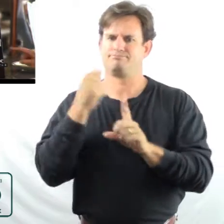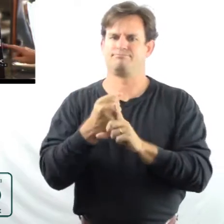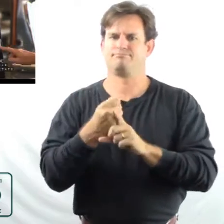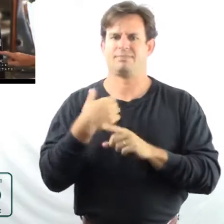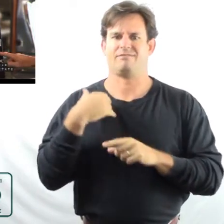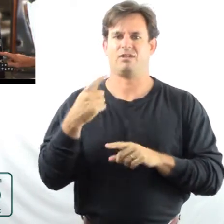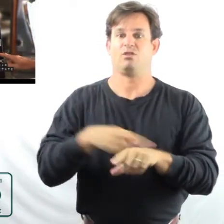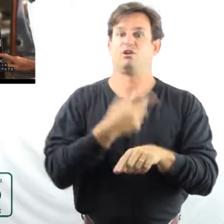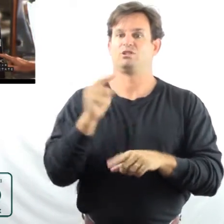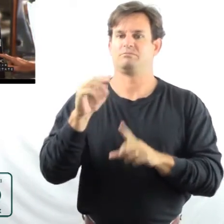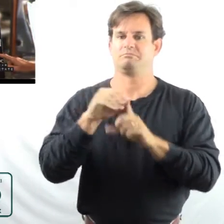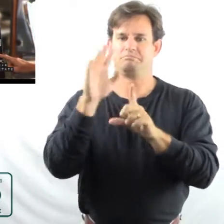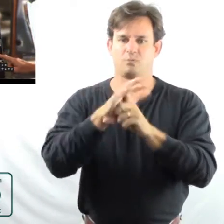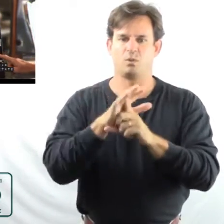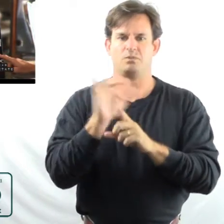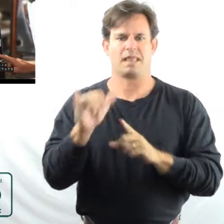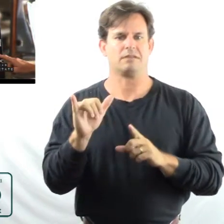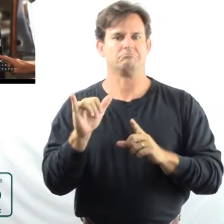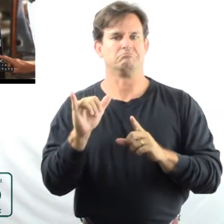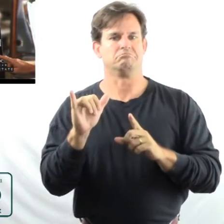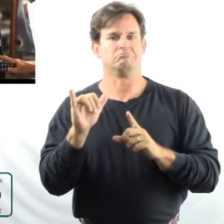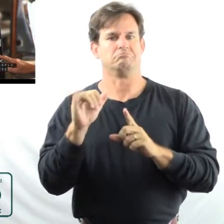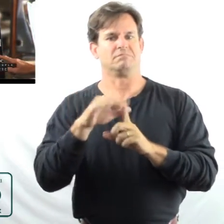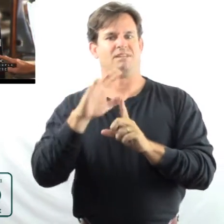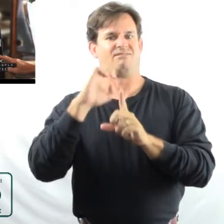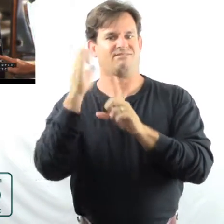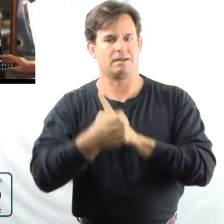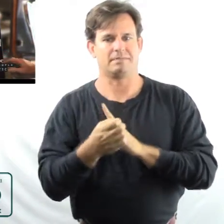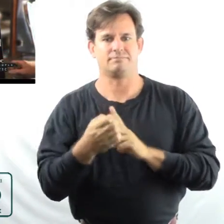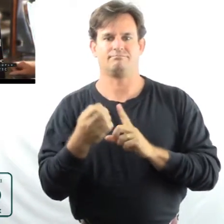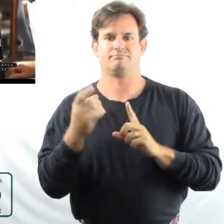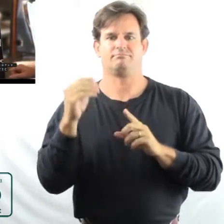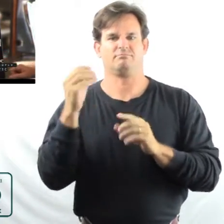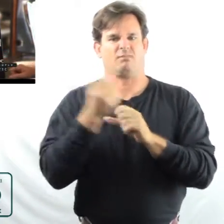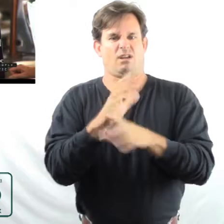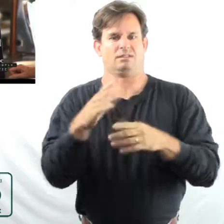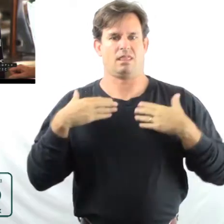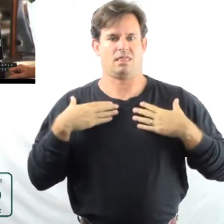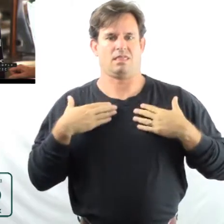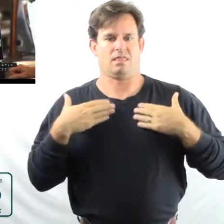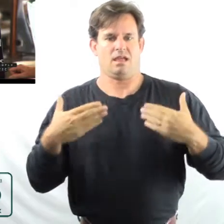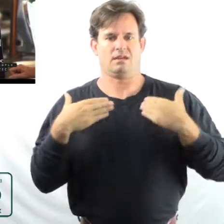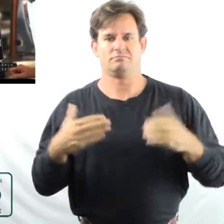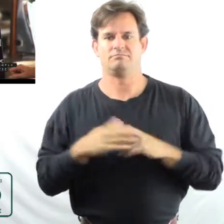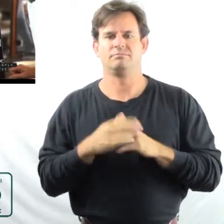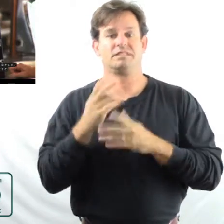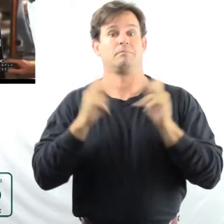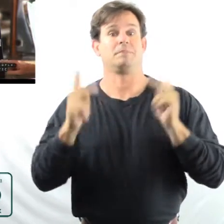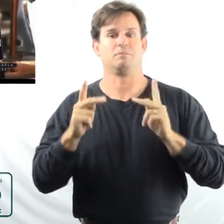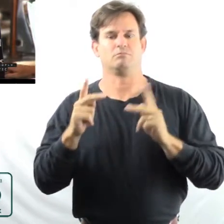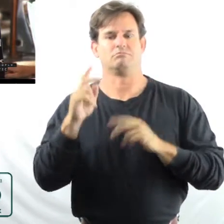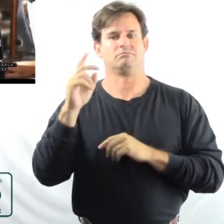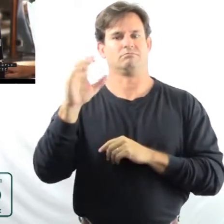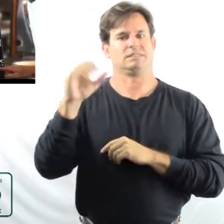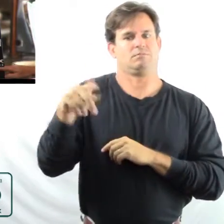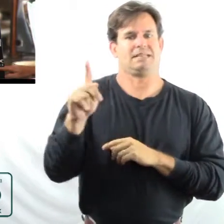exposure to things in their environment that can irritate the lungs. And in some people, COPD is caused by a genetic condition,